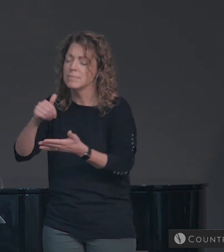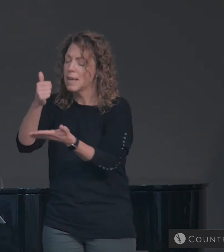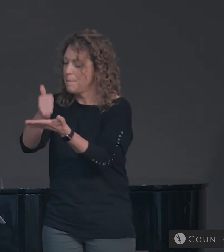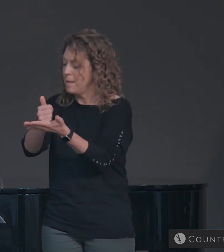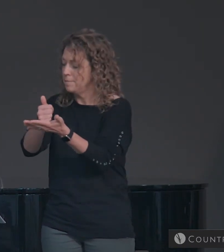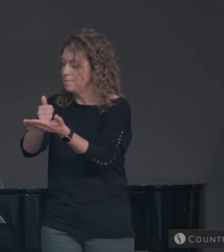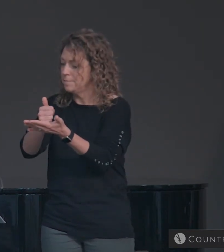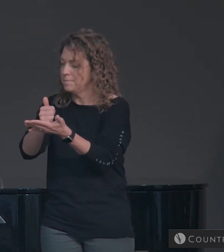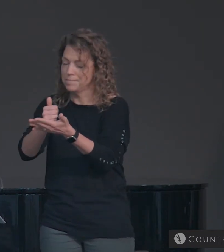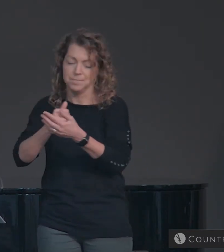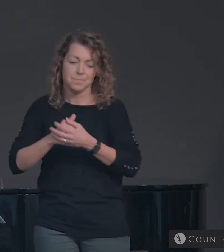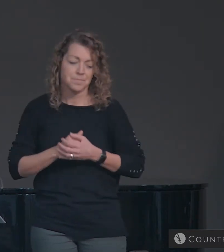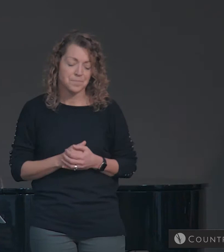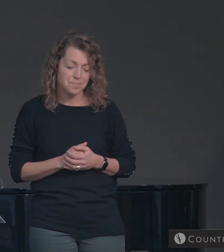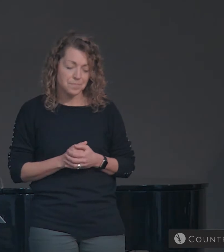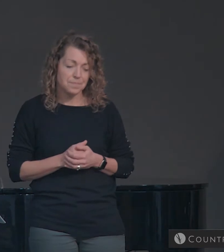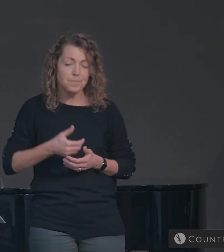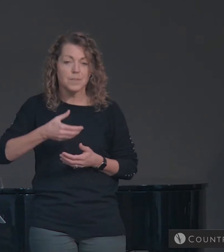Let's drink together.